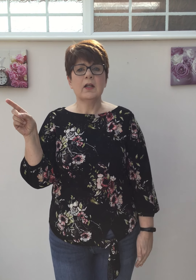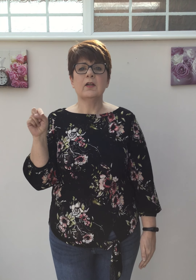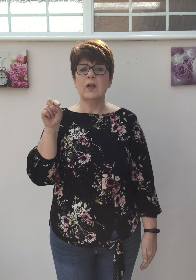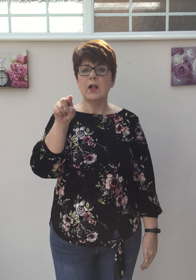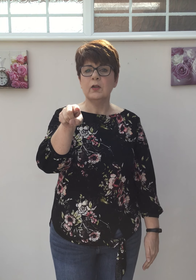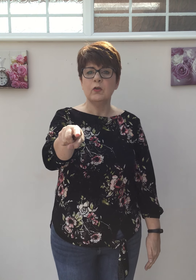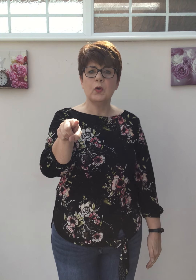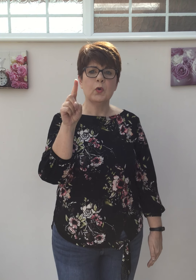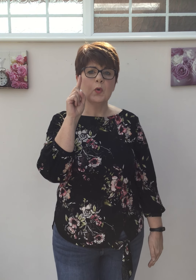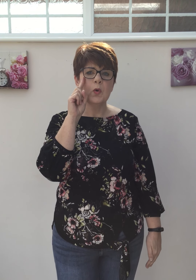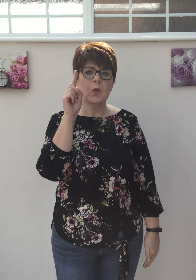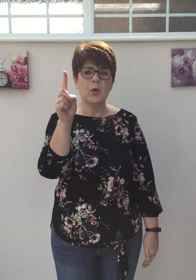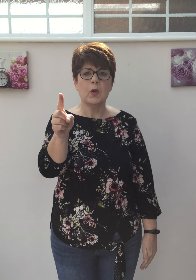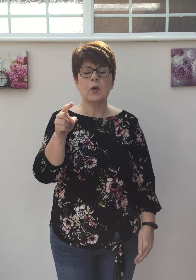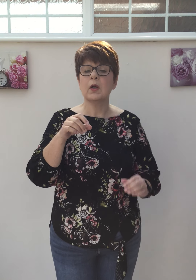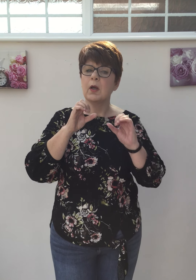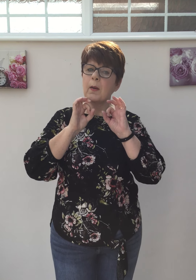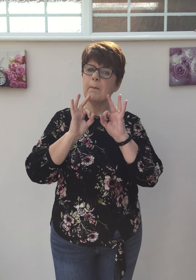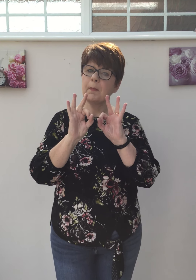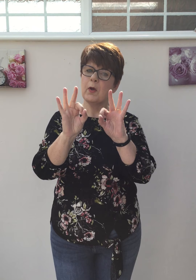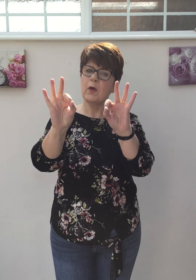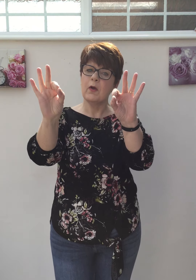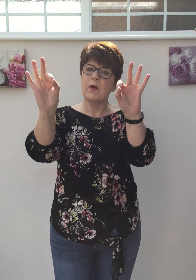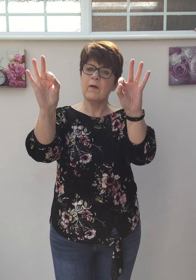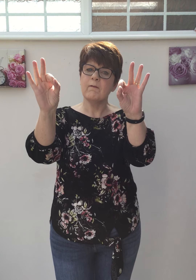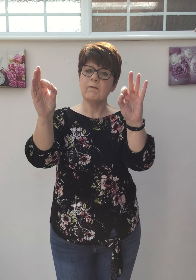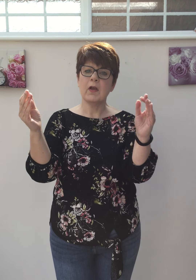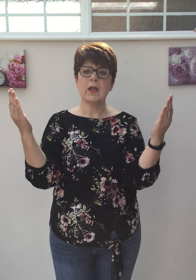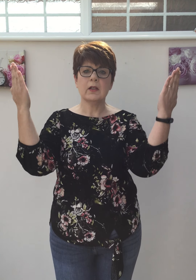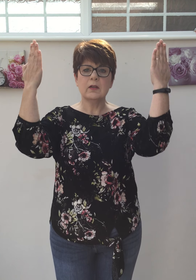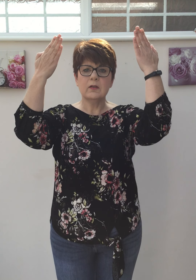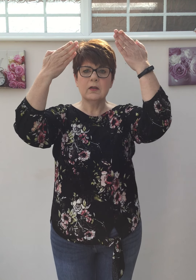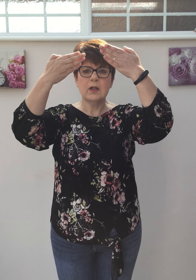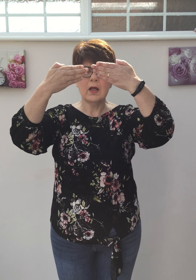Darling, you were perfect tonight